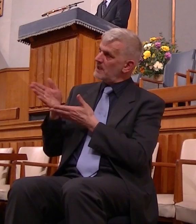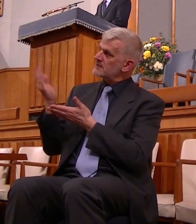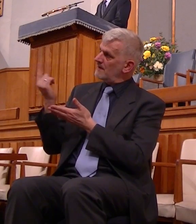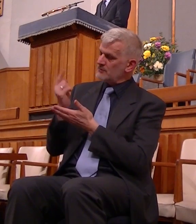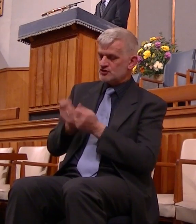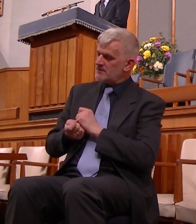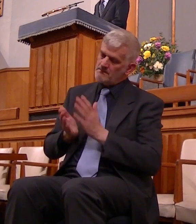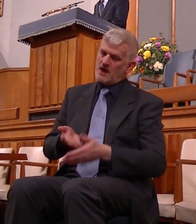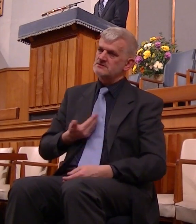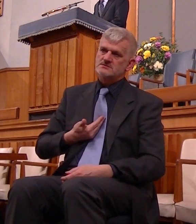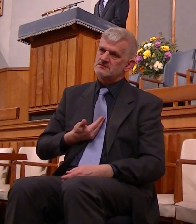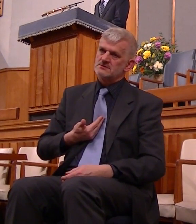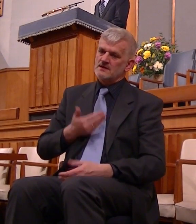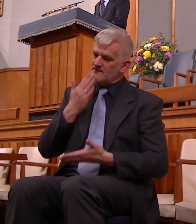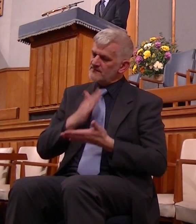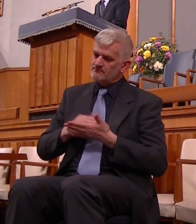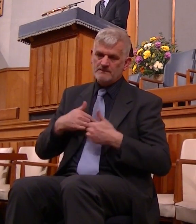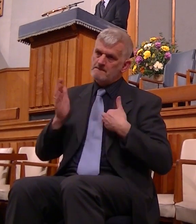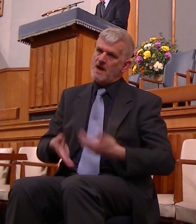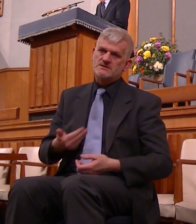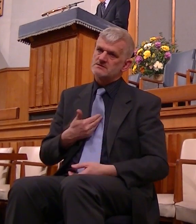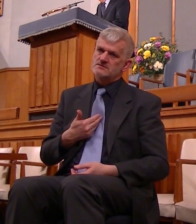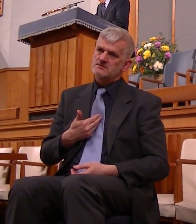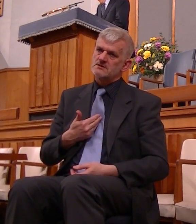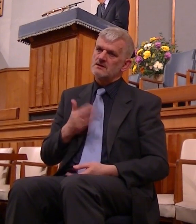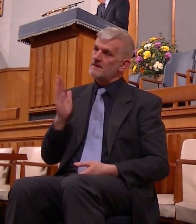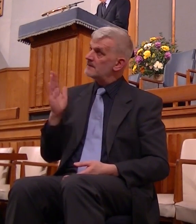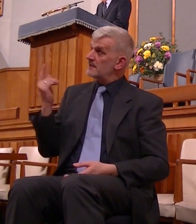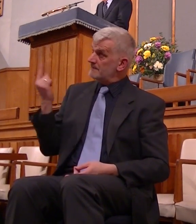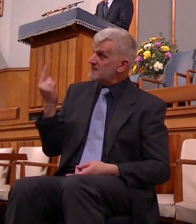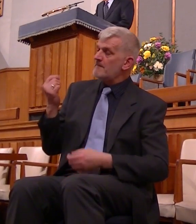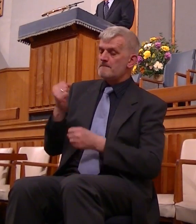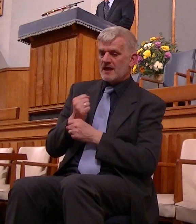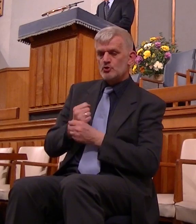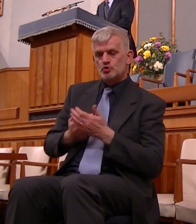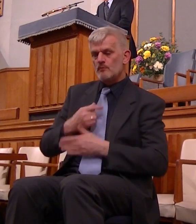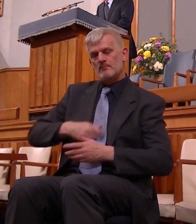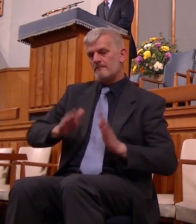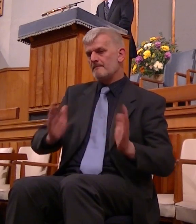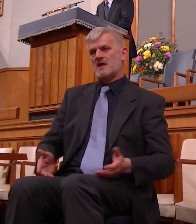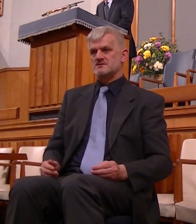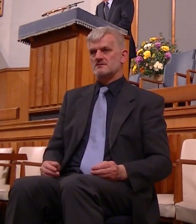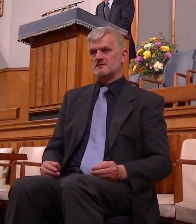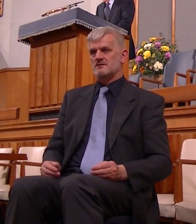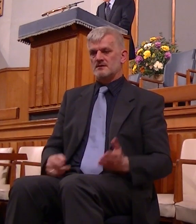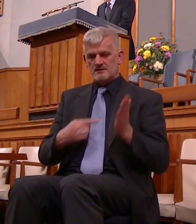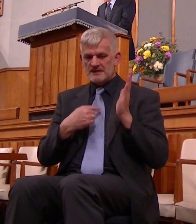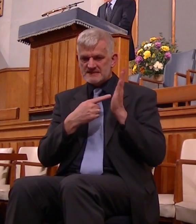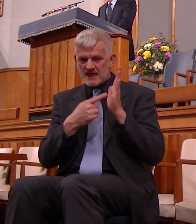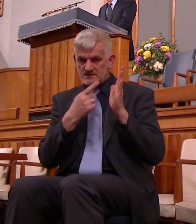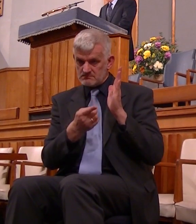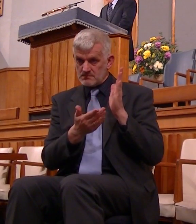me he must cleanse me he must make me a new person turn thou to me